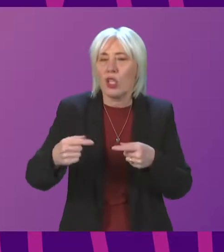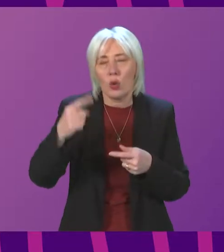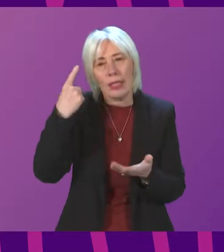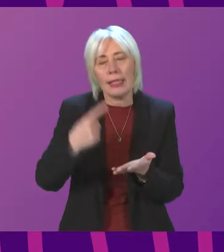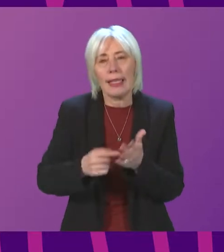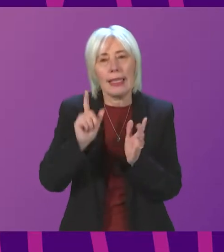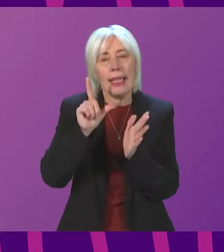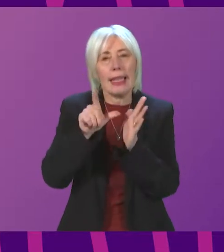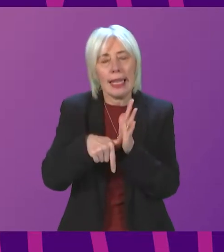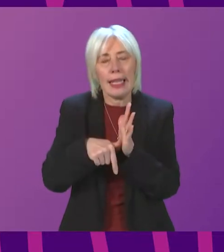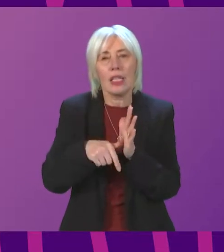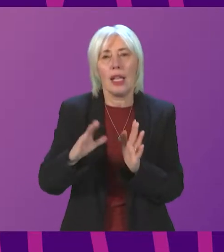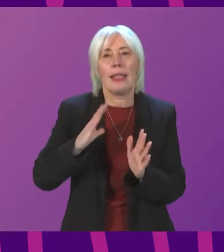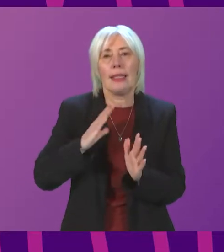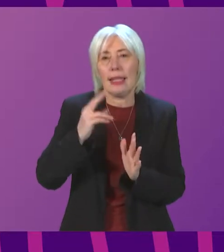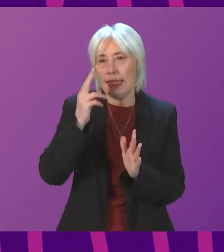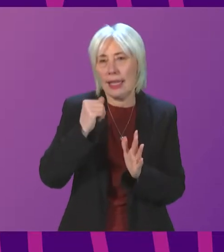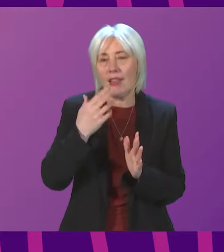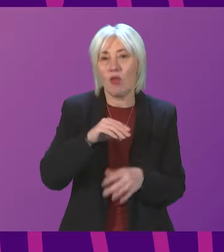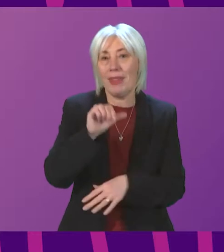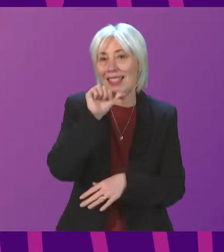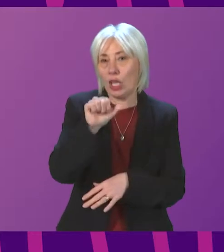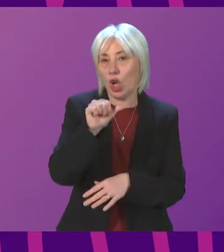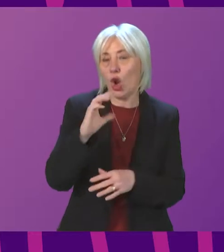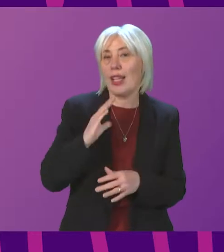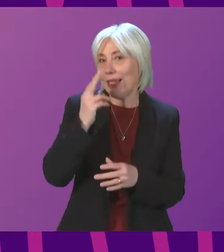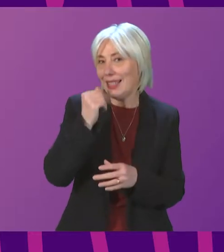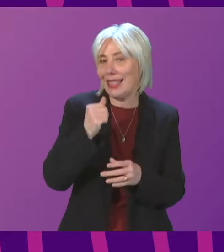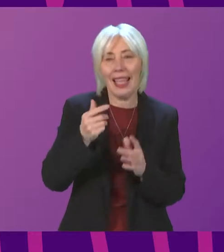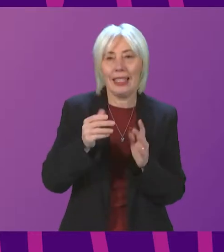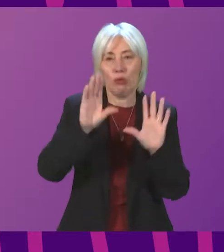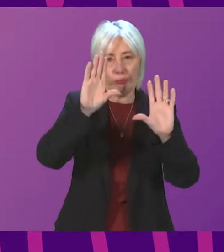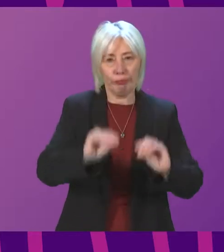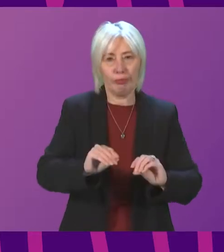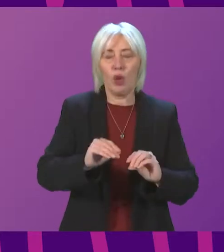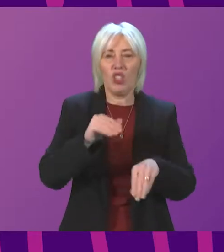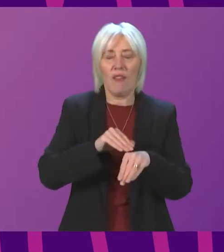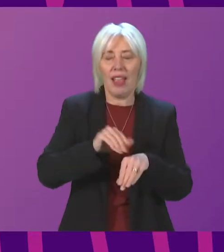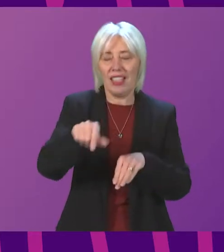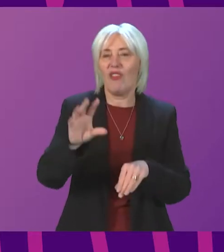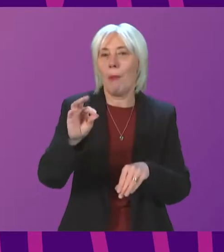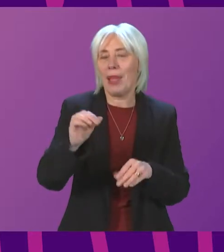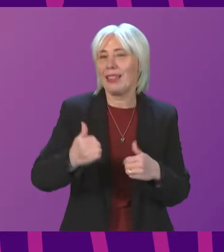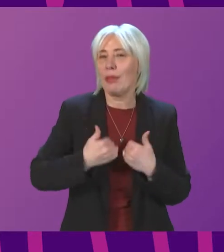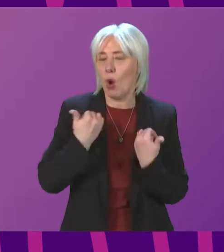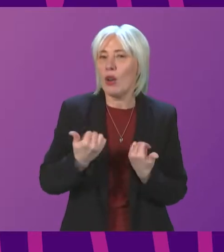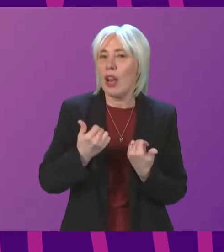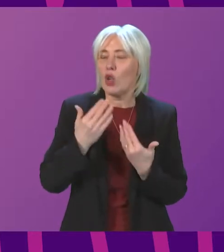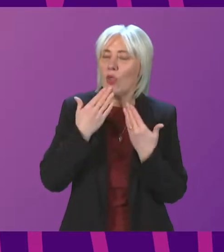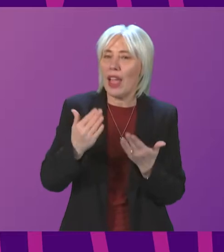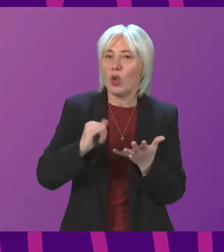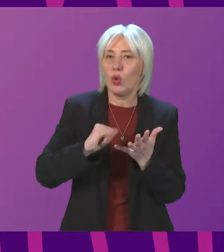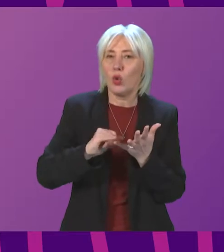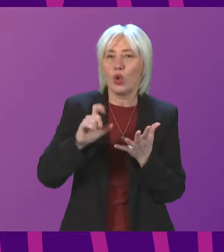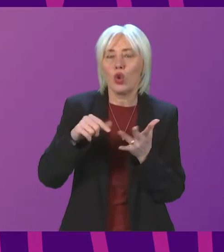Sunday evening to cancel services from 1800 hours which did impact on travel conditions on Monday morning. So I just want to thank ScotRail staff for their